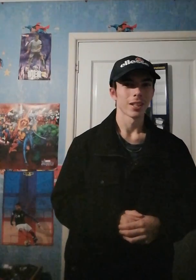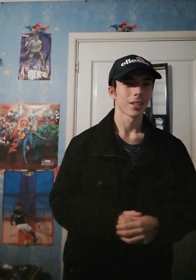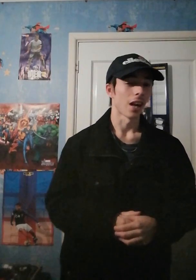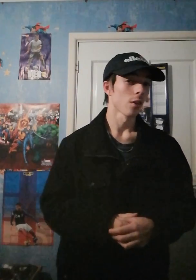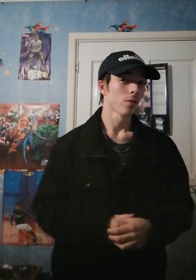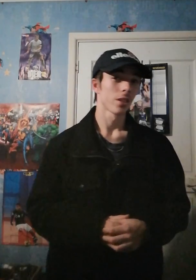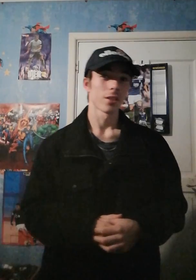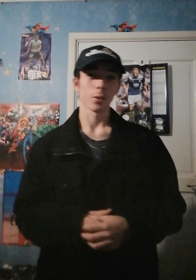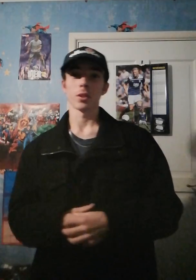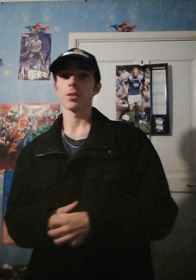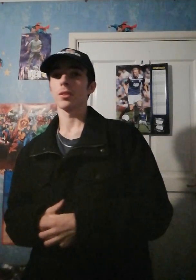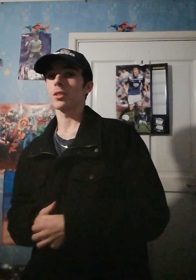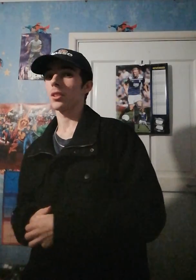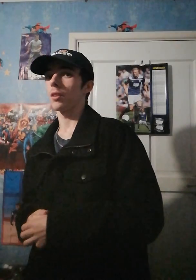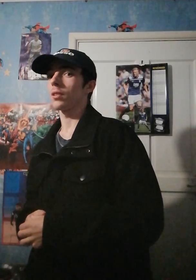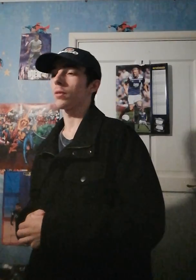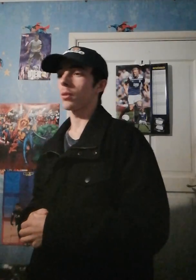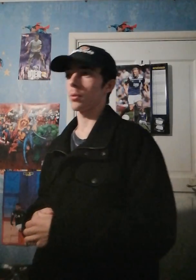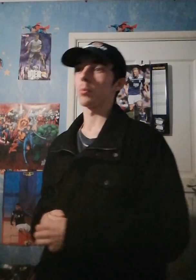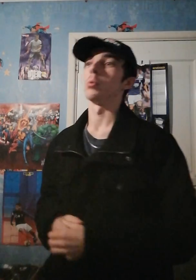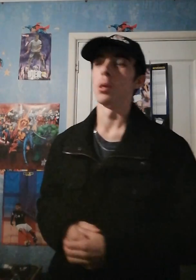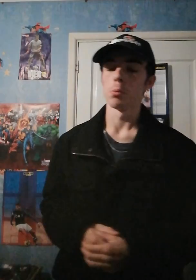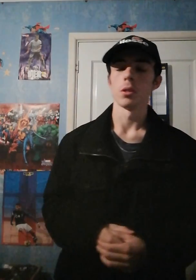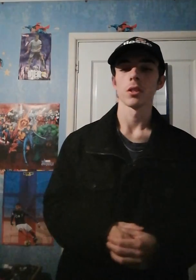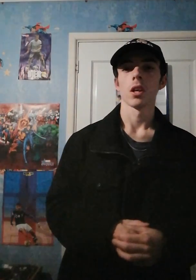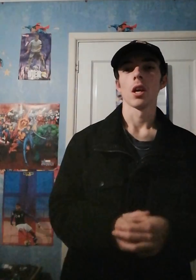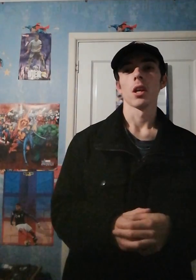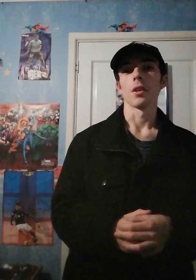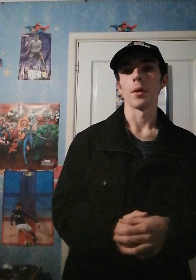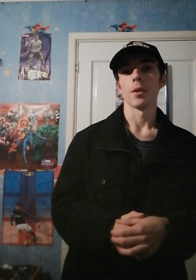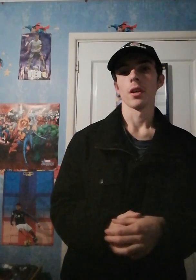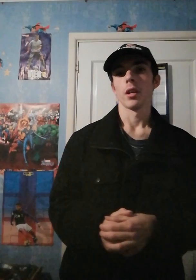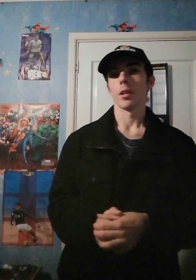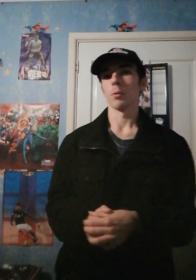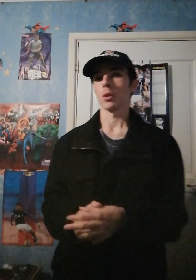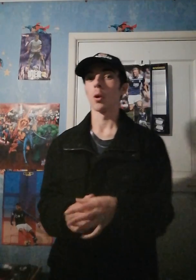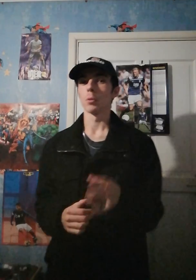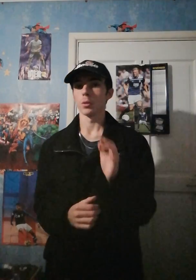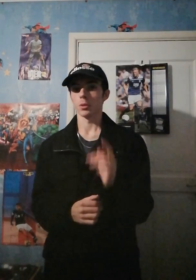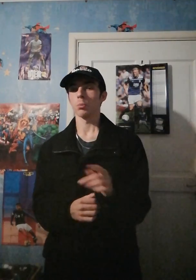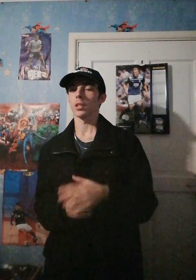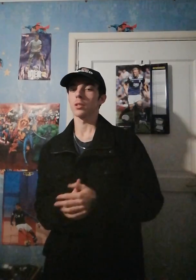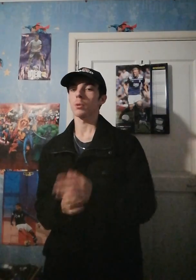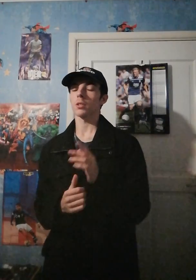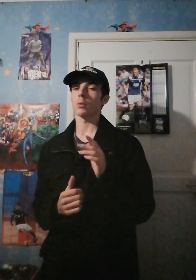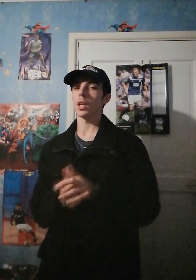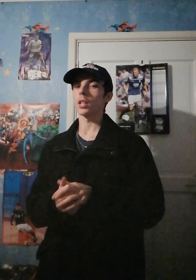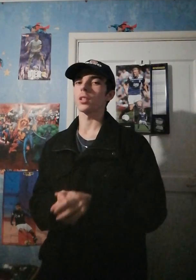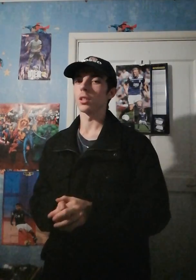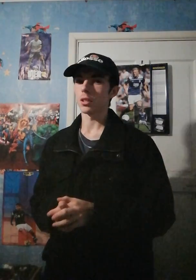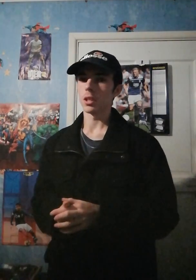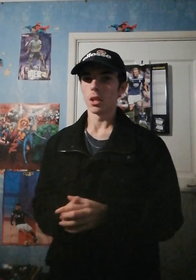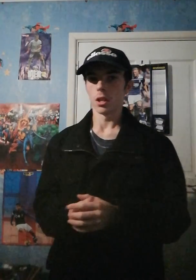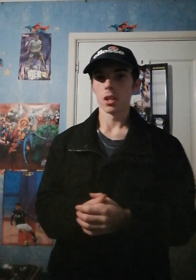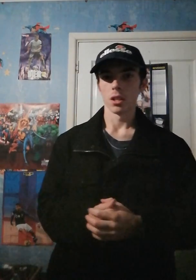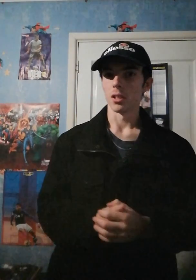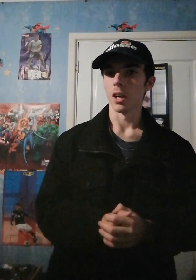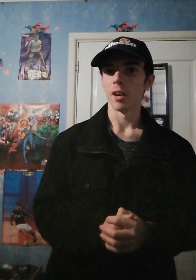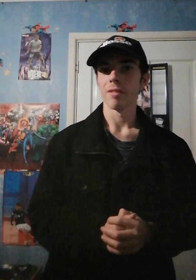I don't think this is a coincidence. think they're following him on purpose. You know, they've been commenting on his pics, especially Dwayne Haskins. Nah, I